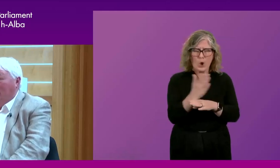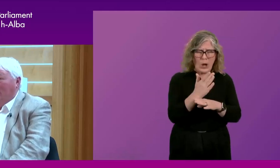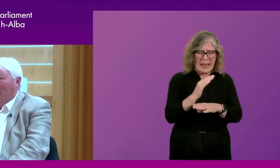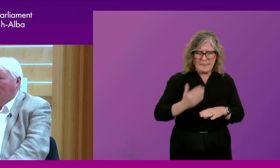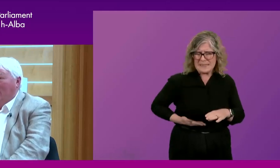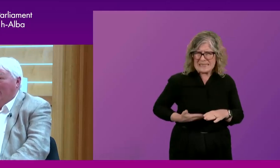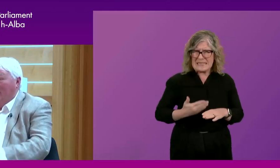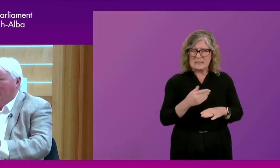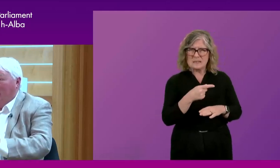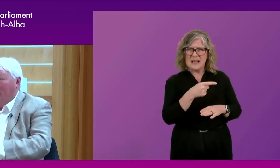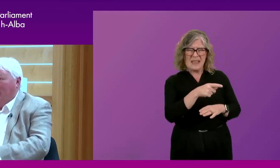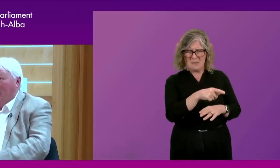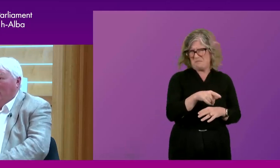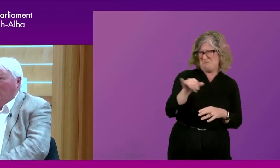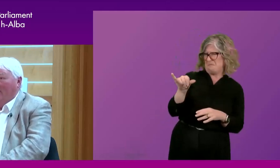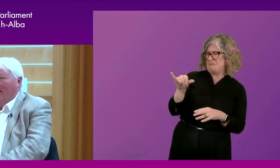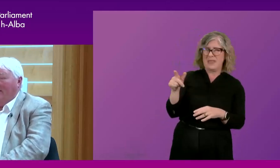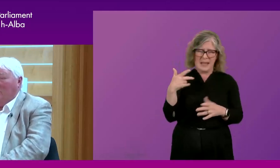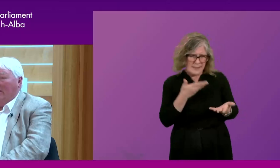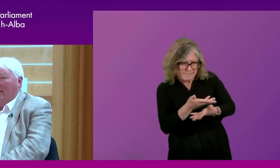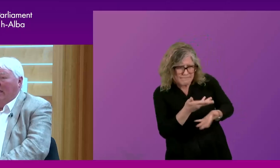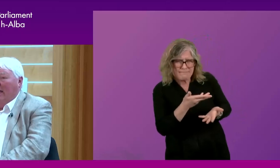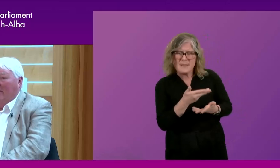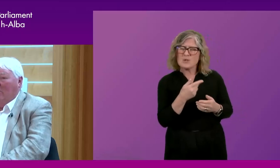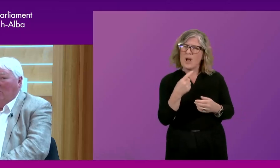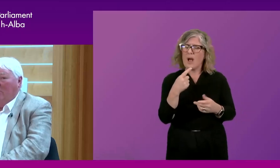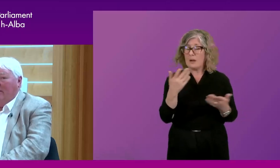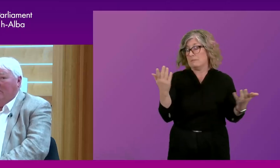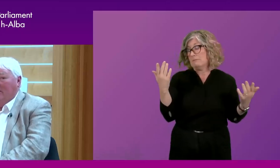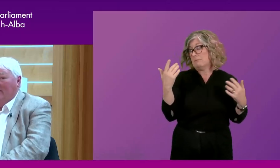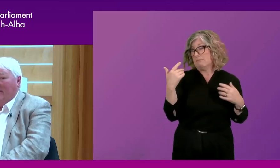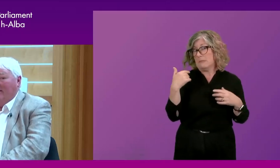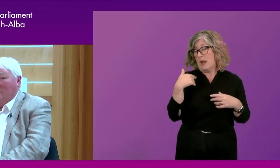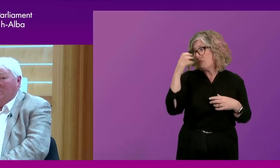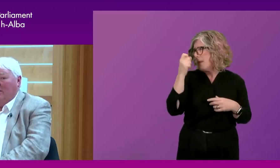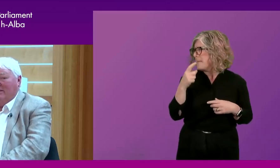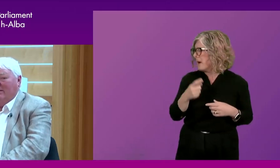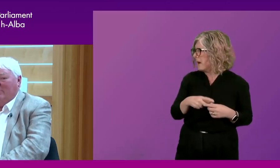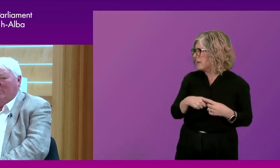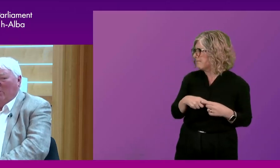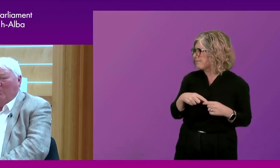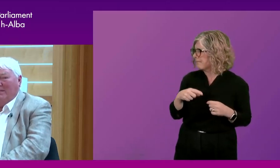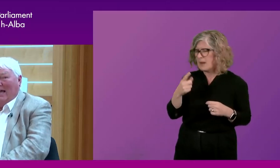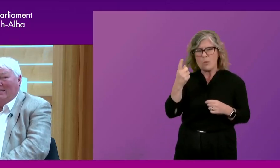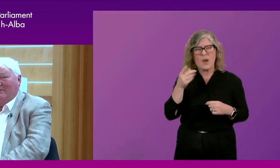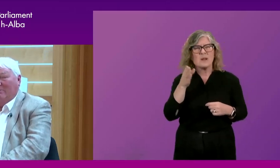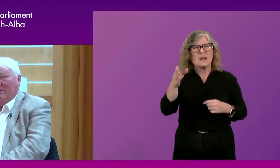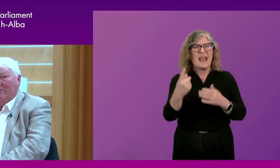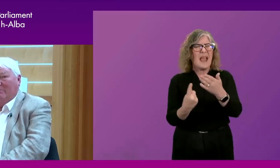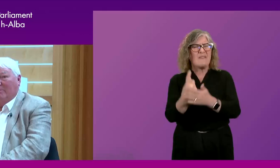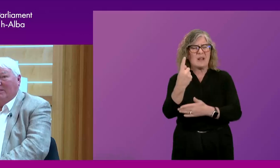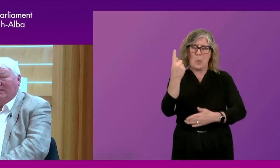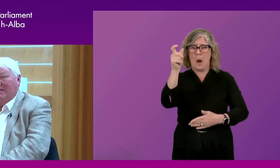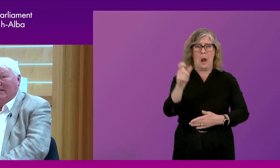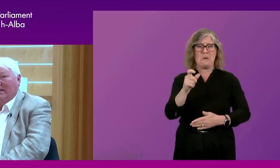sceptical. They engaged. And the committees are all in that as well. And I recall going to an event at which this pompous ass of